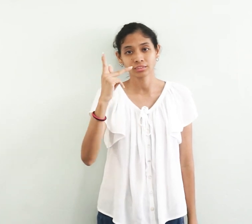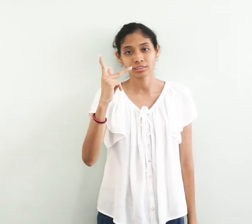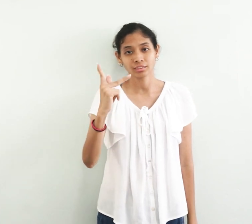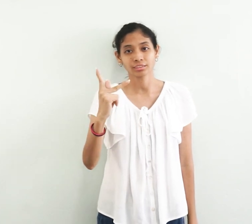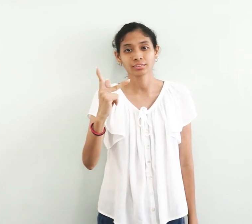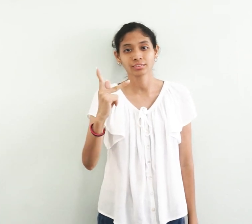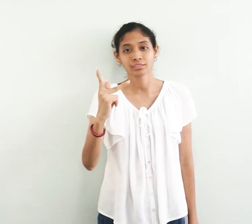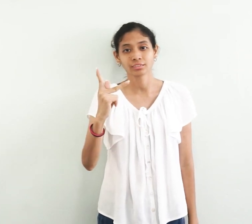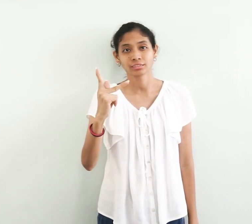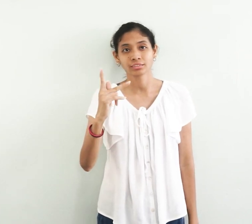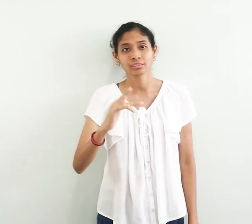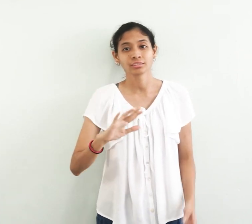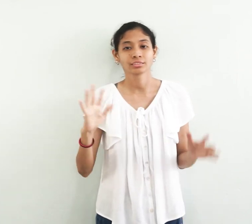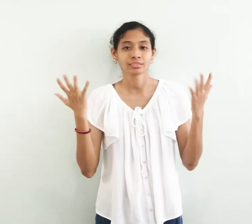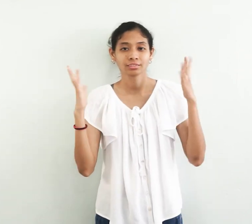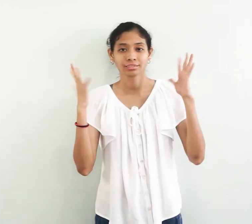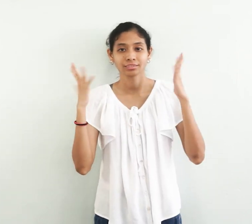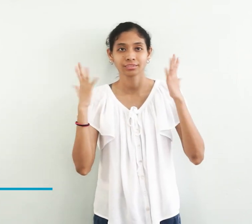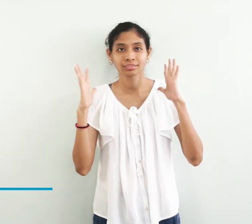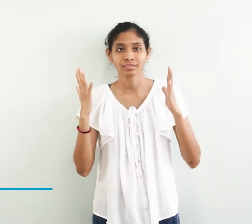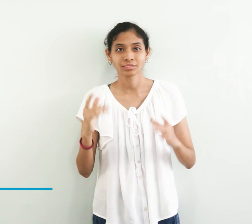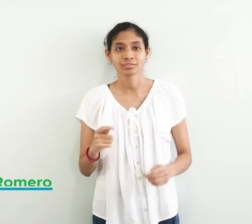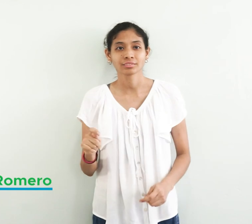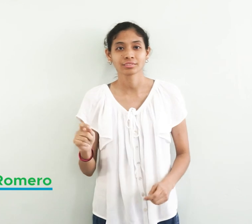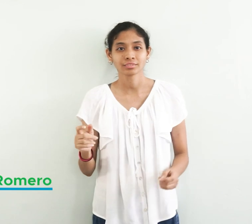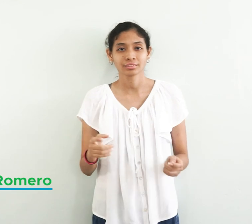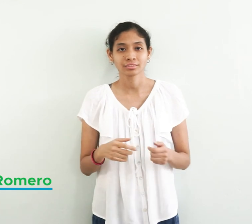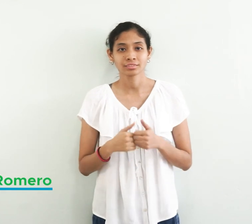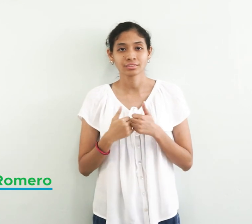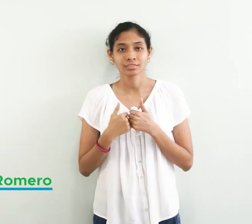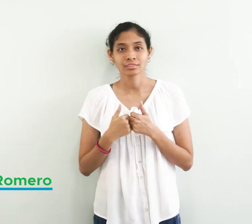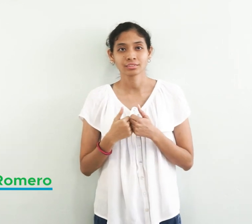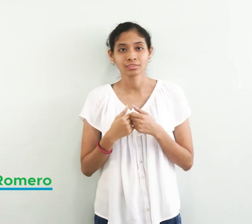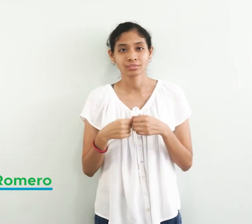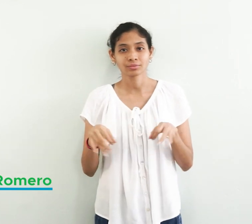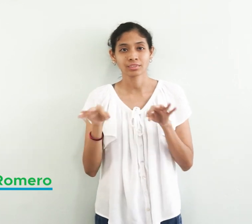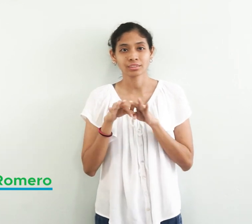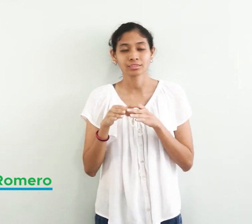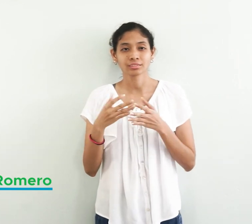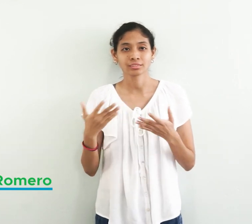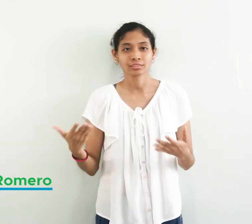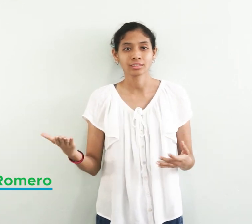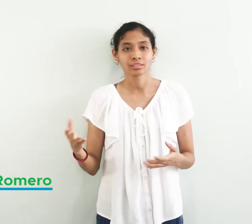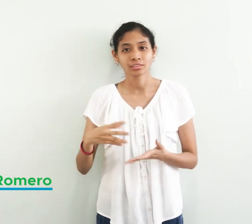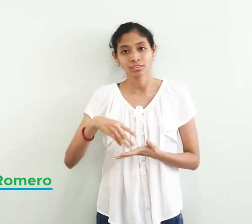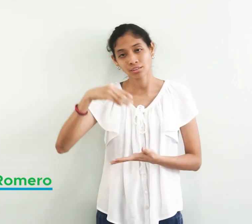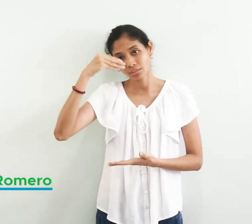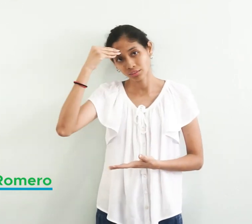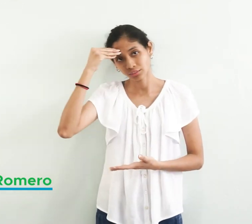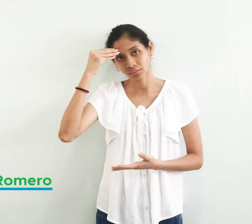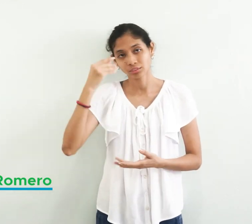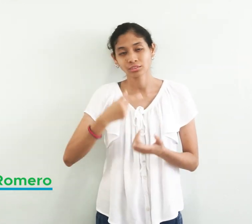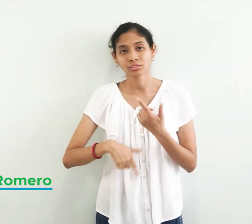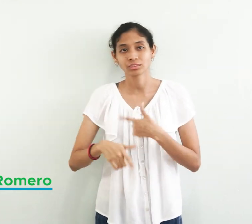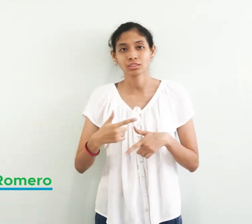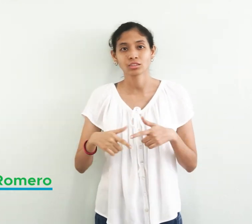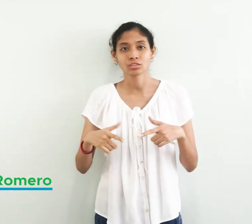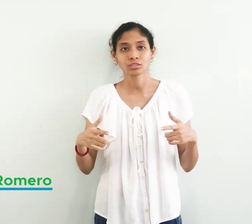K. The most important thing in learning sign language is